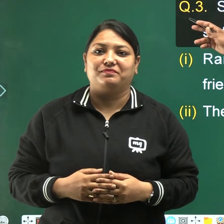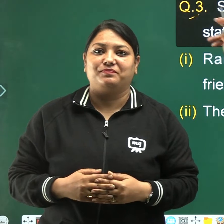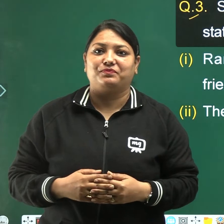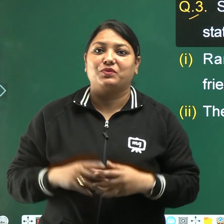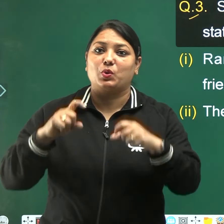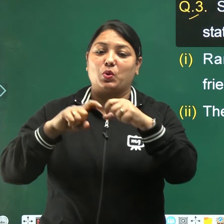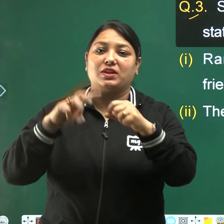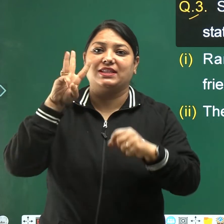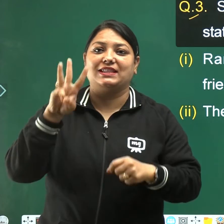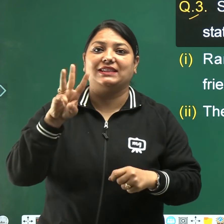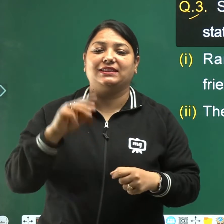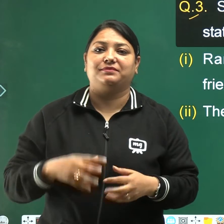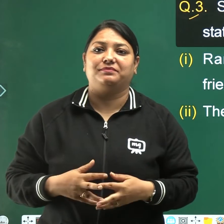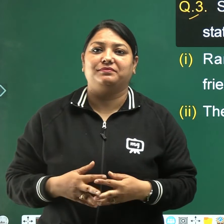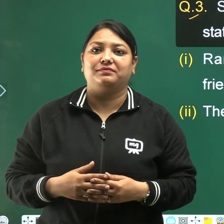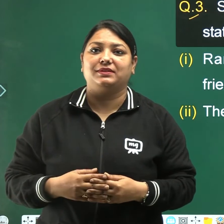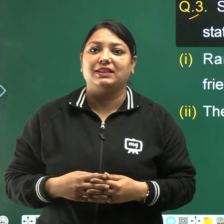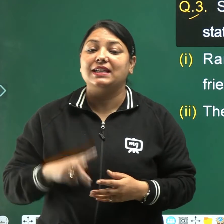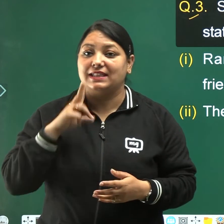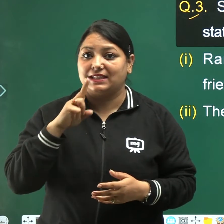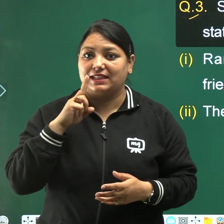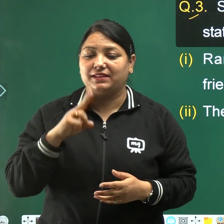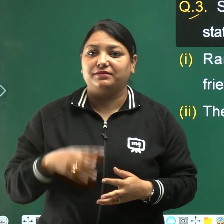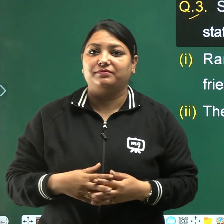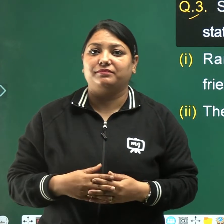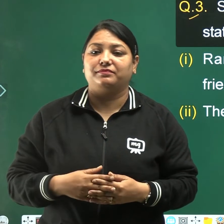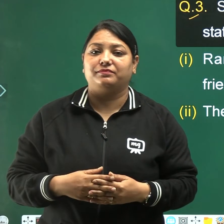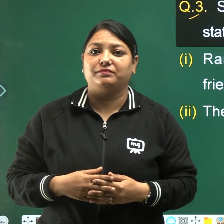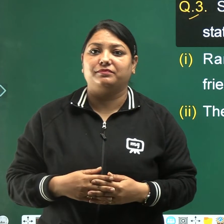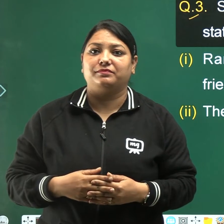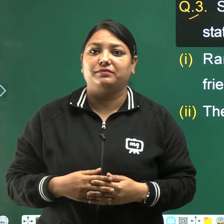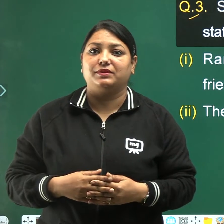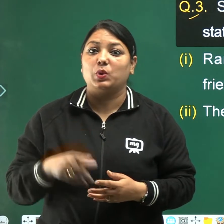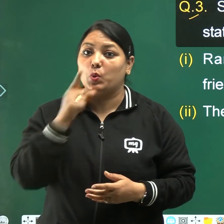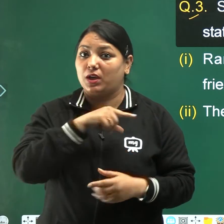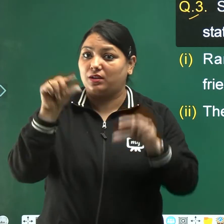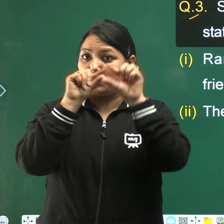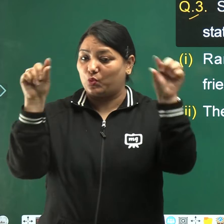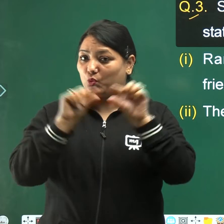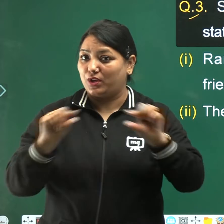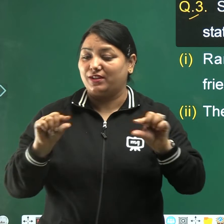Question 3, say whether the following statements